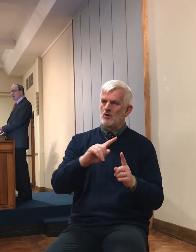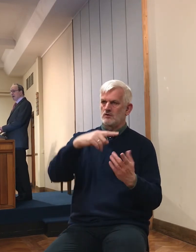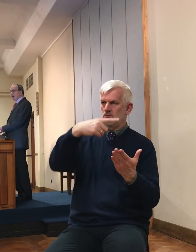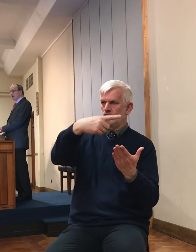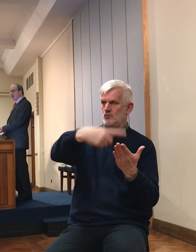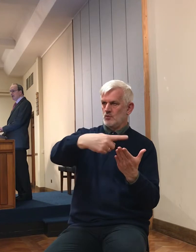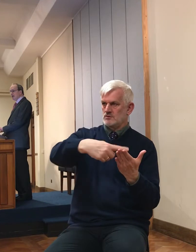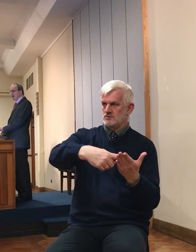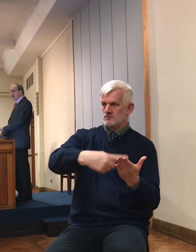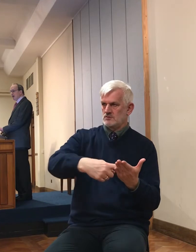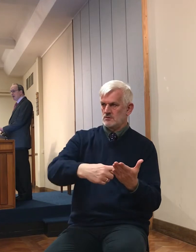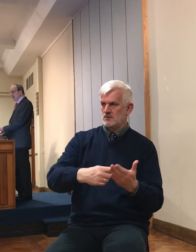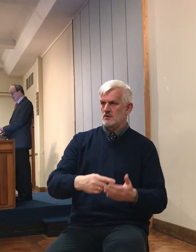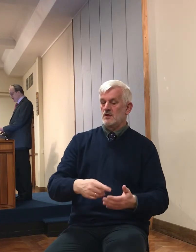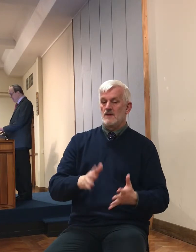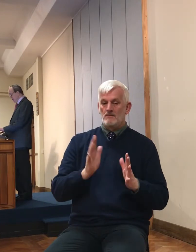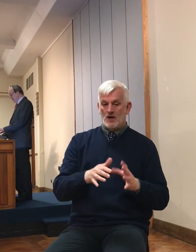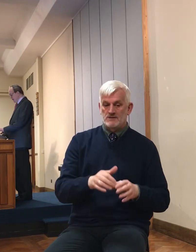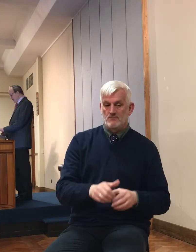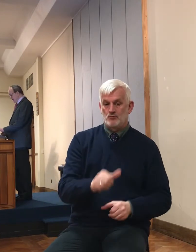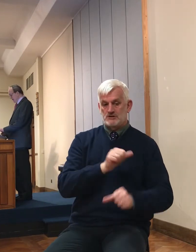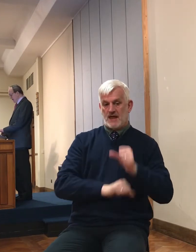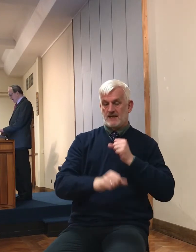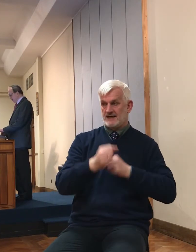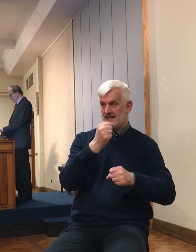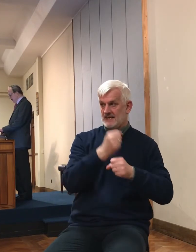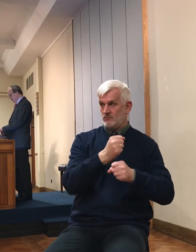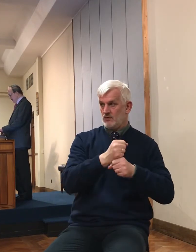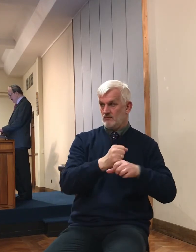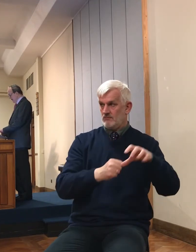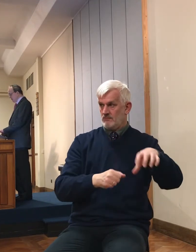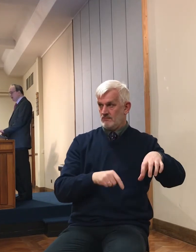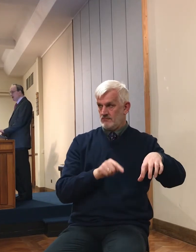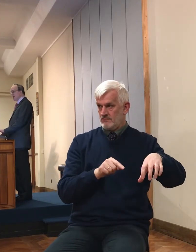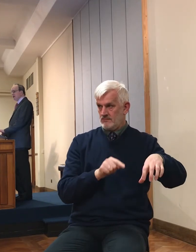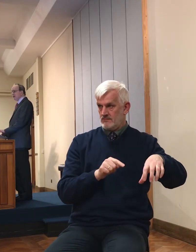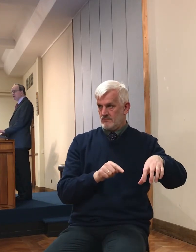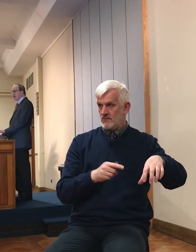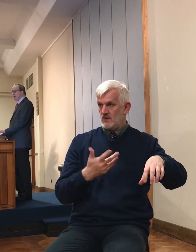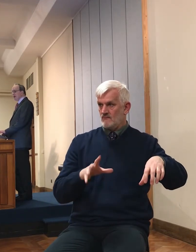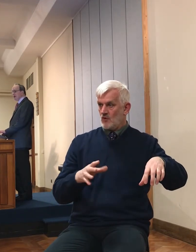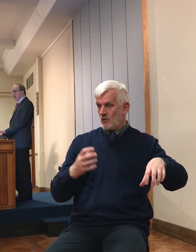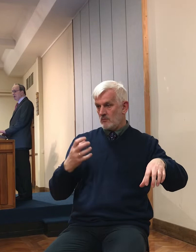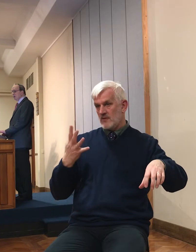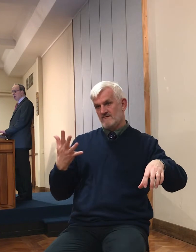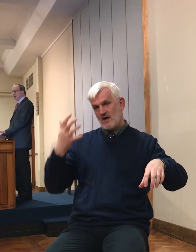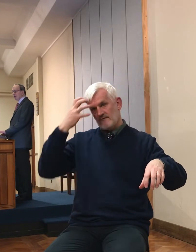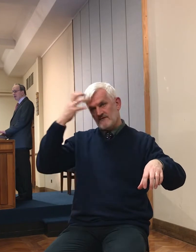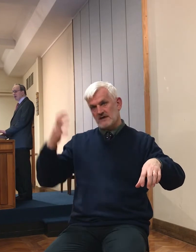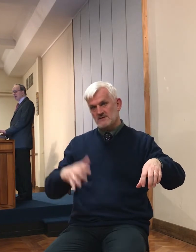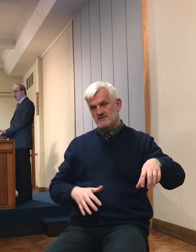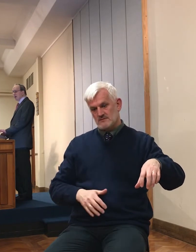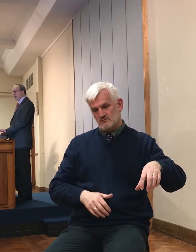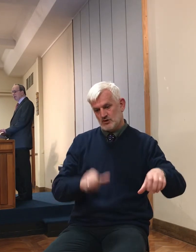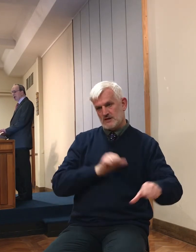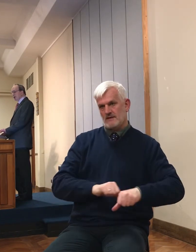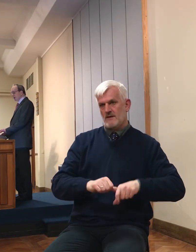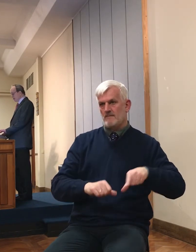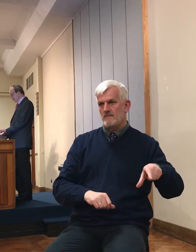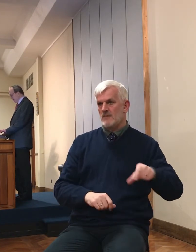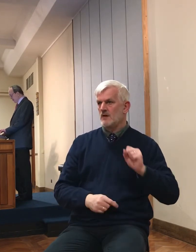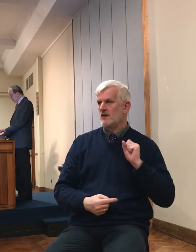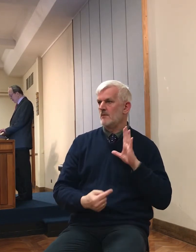of the Gibeonites against the aggression of the Amorites was an